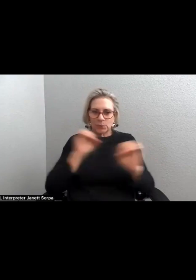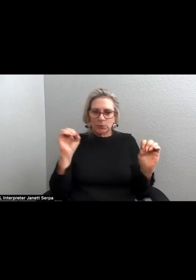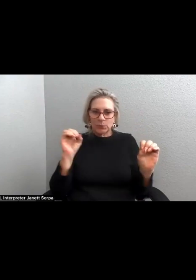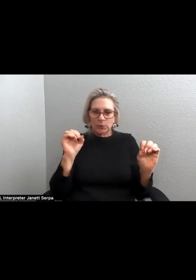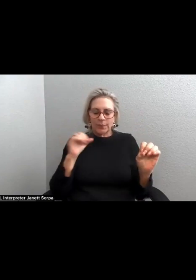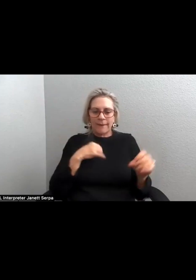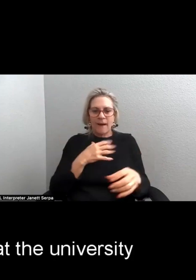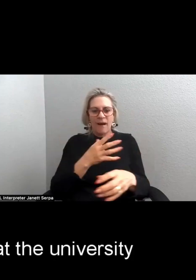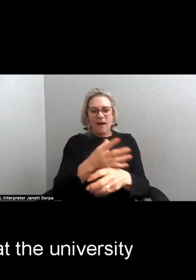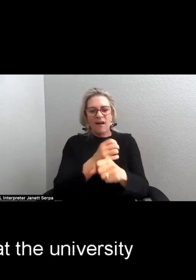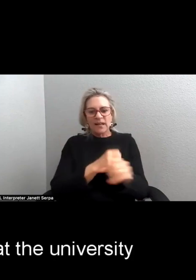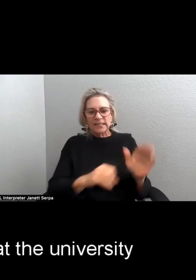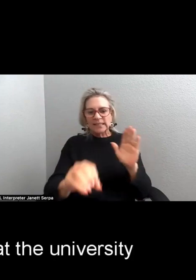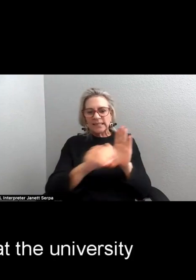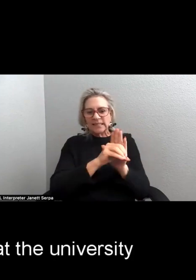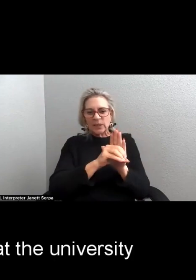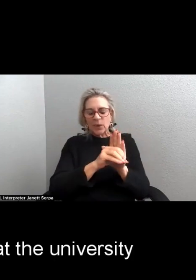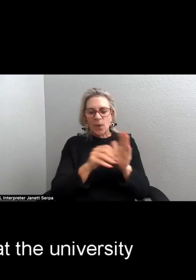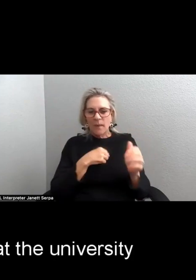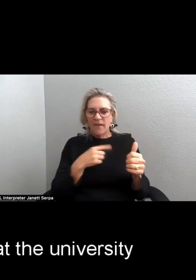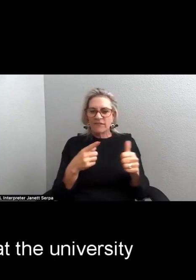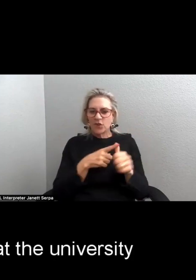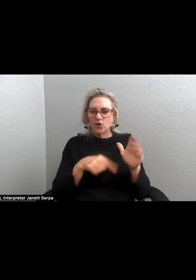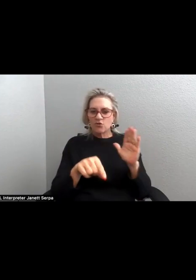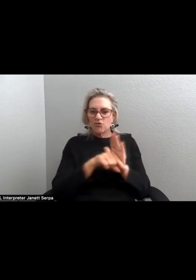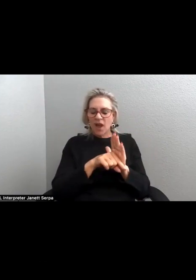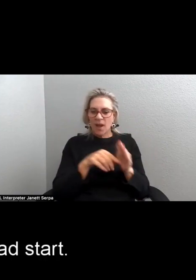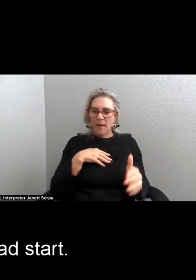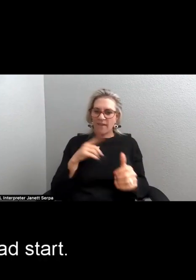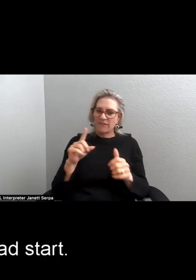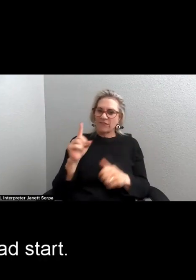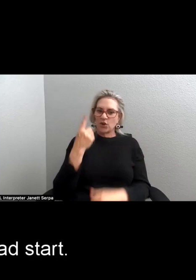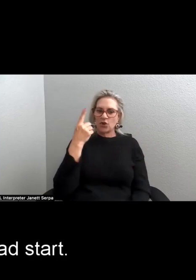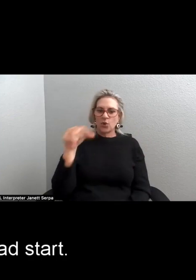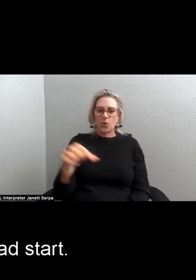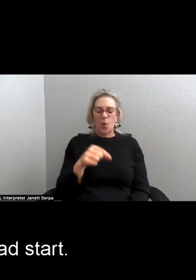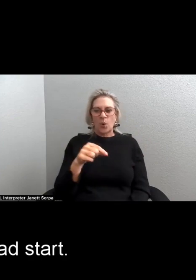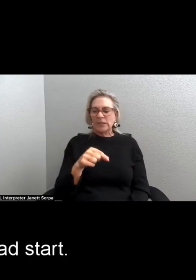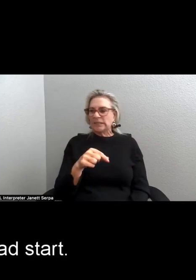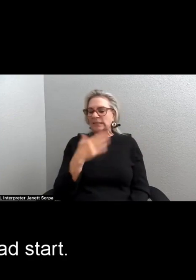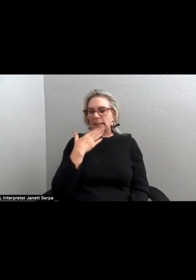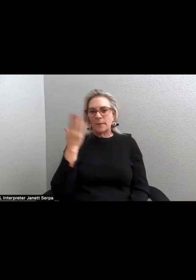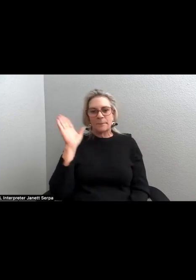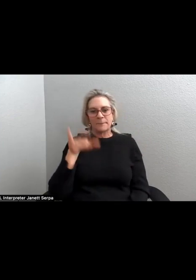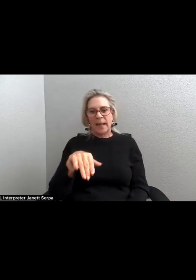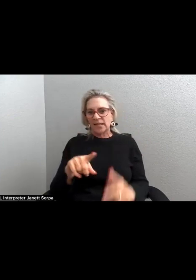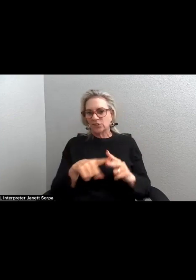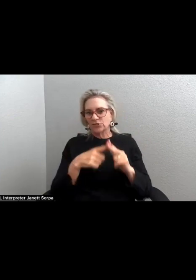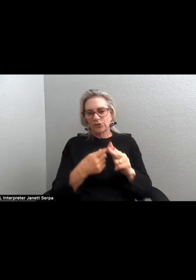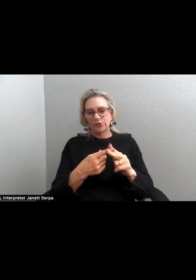zero my first quarter at the university off to a bad start.